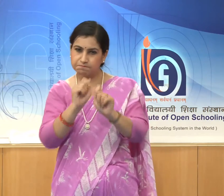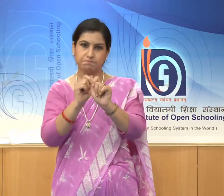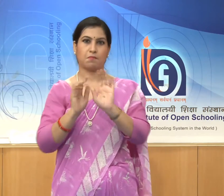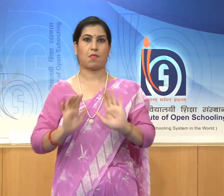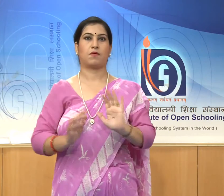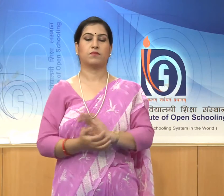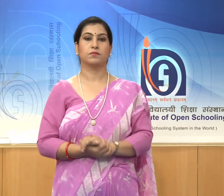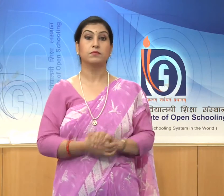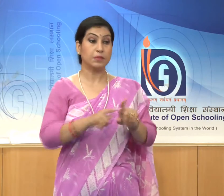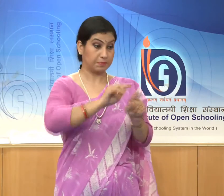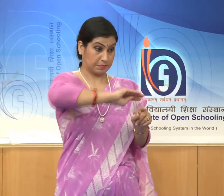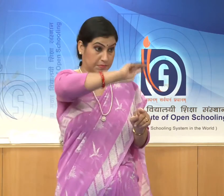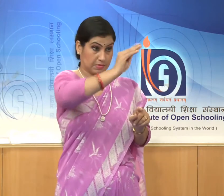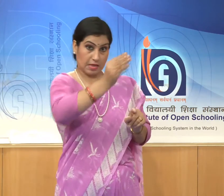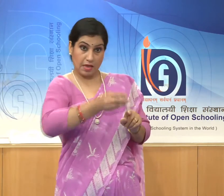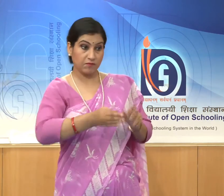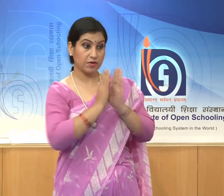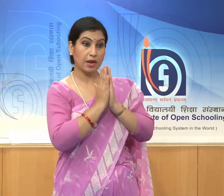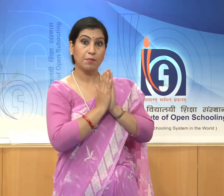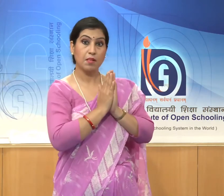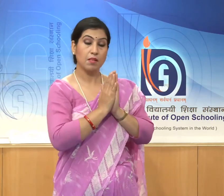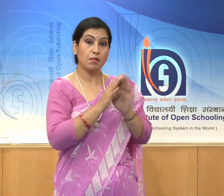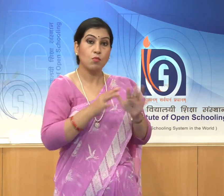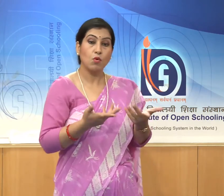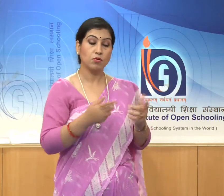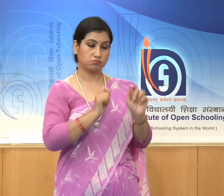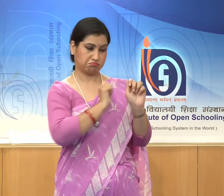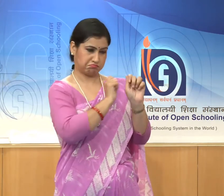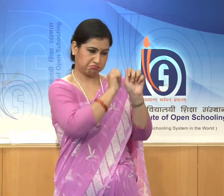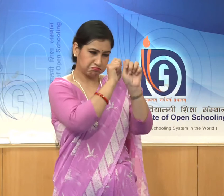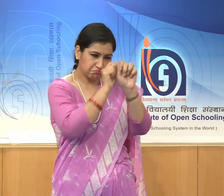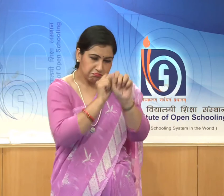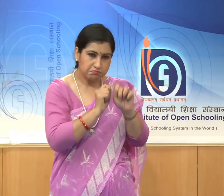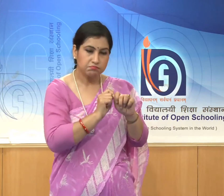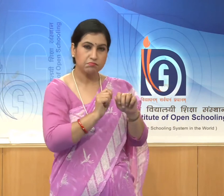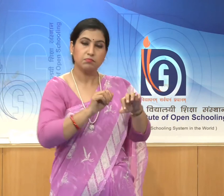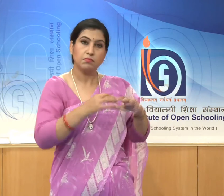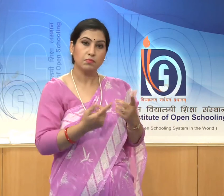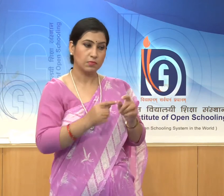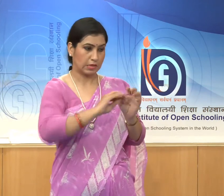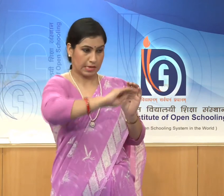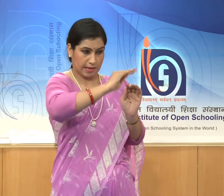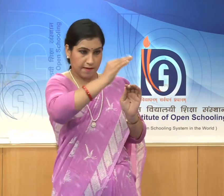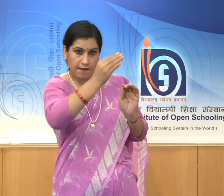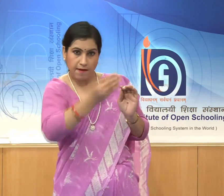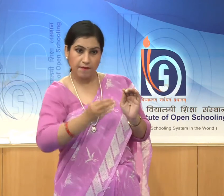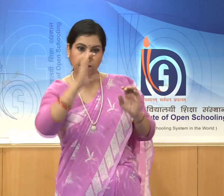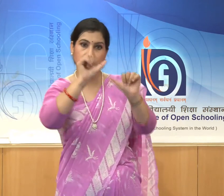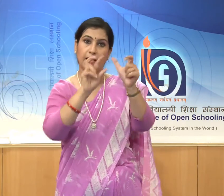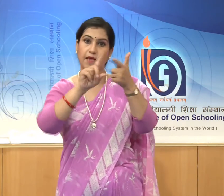Cave temples are those carved out of a cave, while